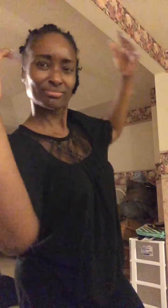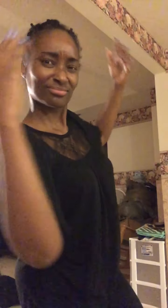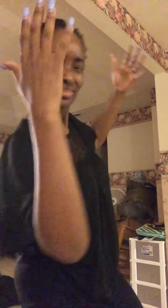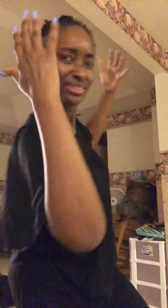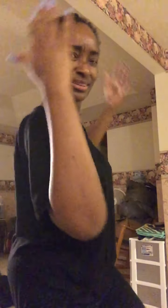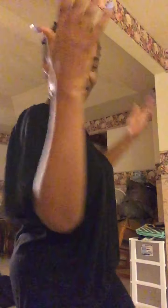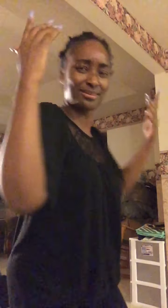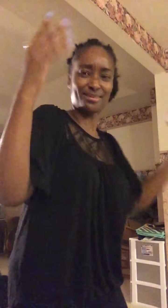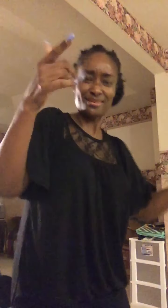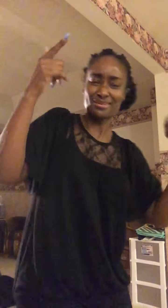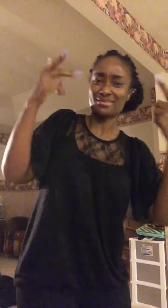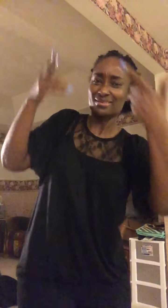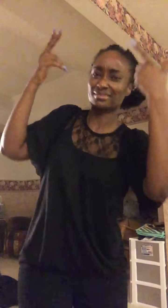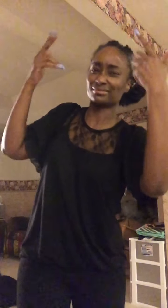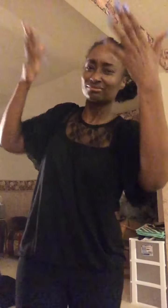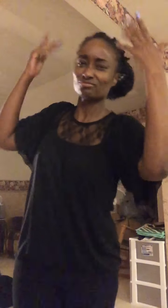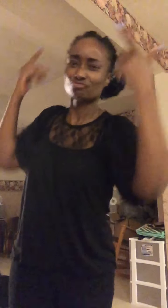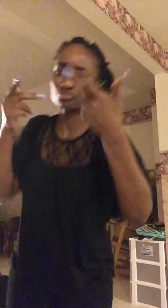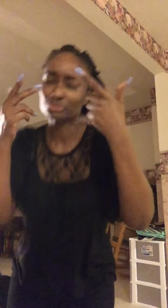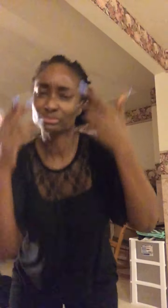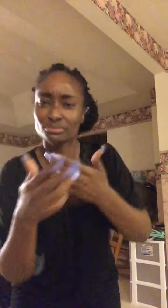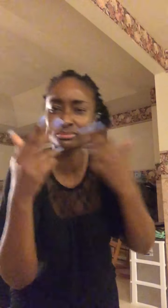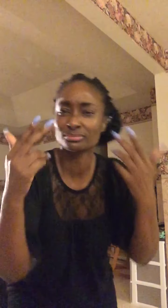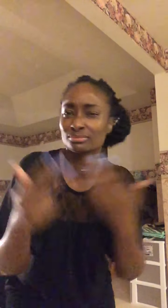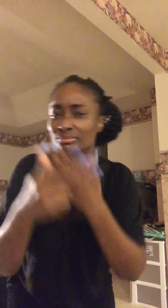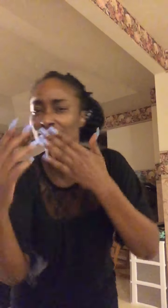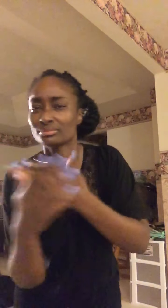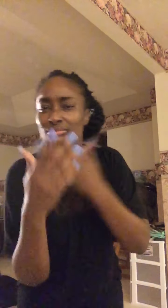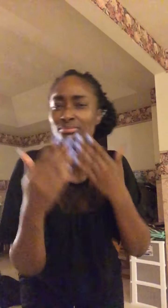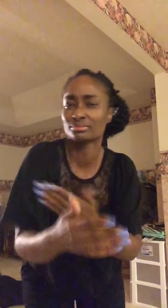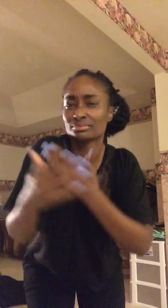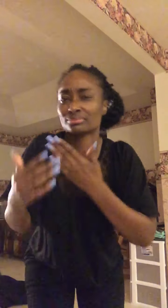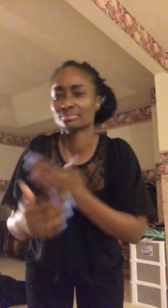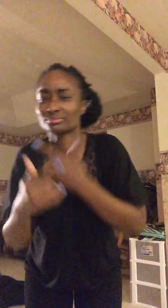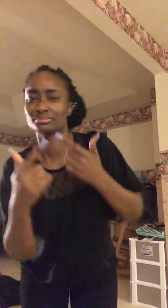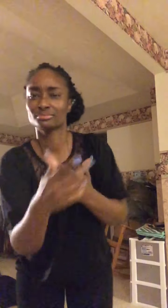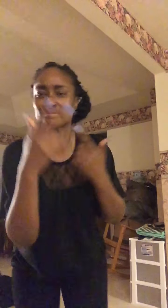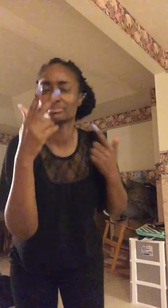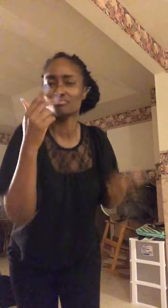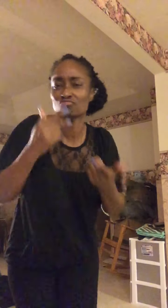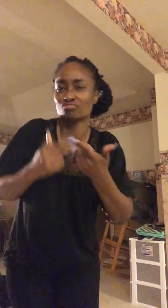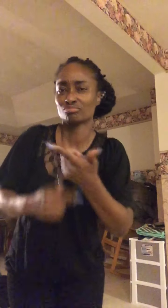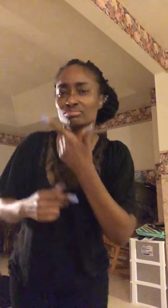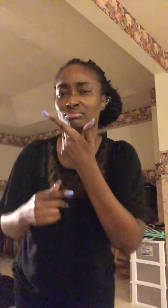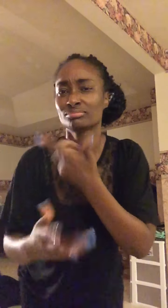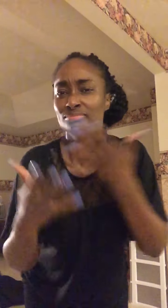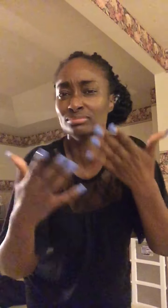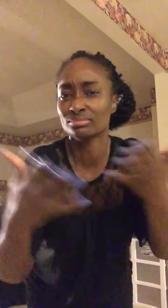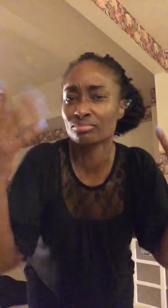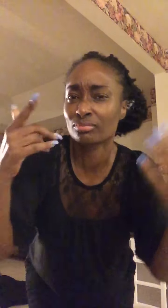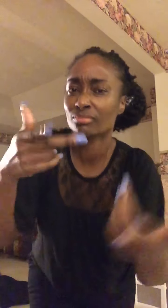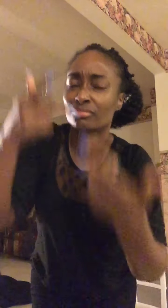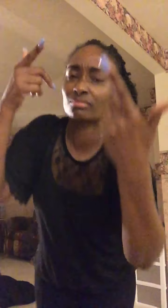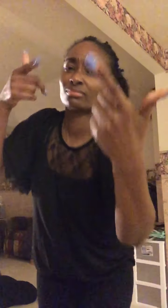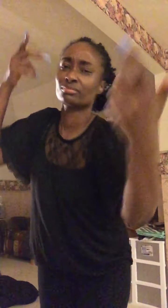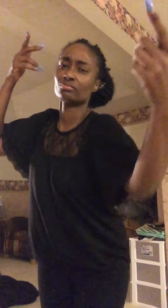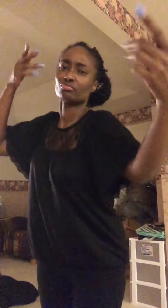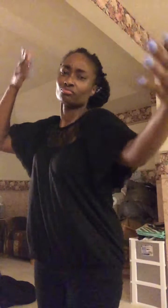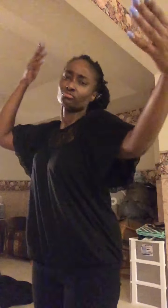It's over. We did it. We'll see. I'm bleeding. No living. Can't stop it. It's me and Corbin in the pocket. Got the plug in the socket. They told you that you couldn't do it because